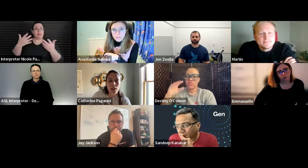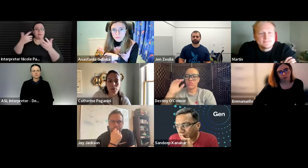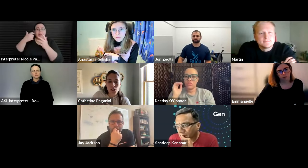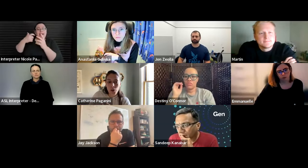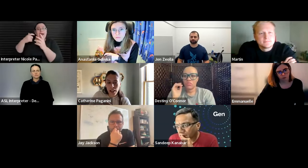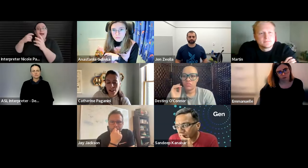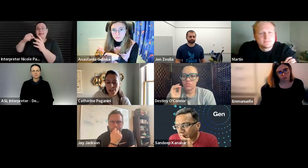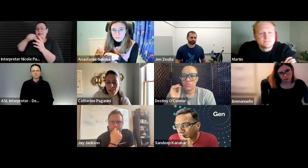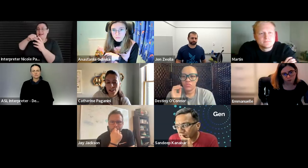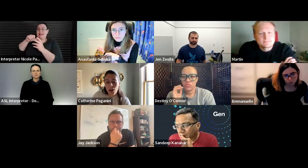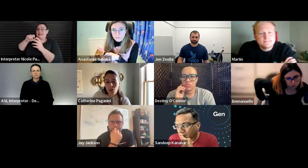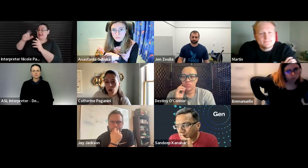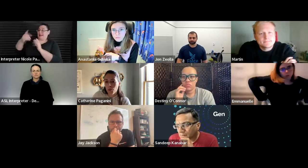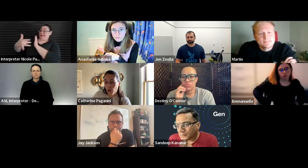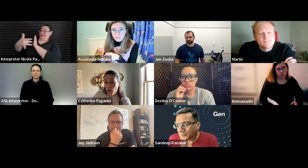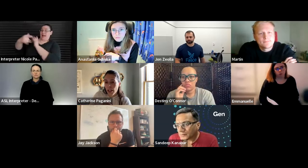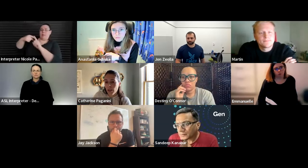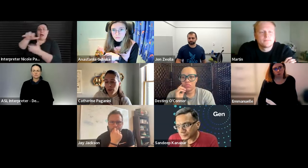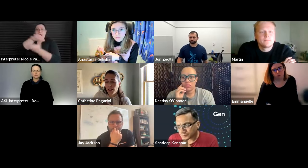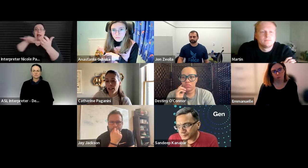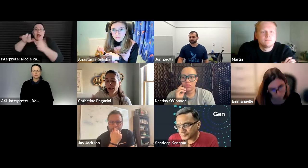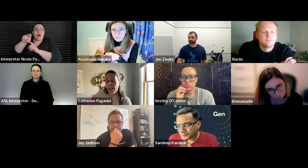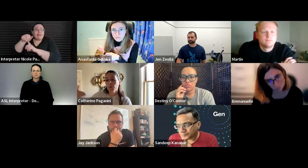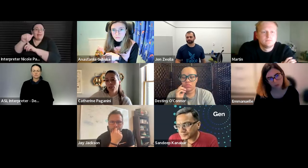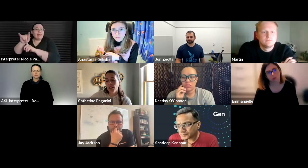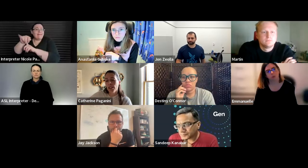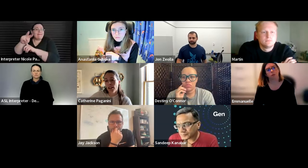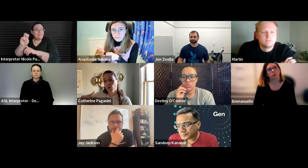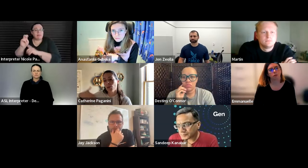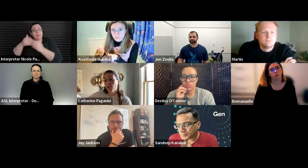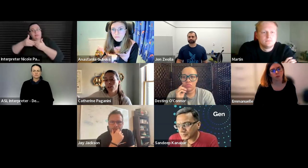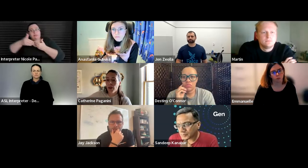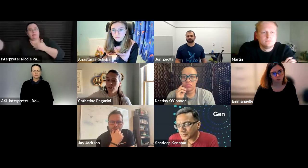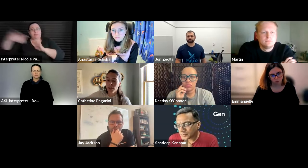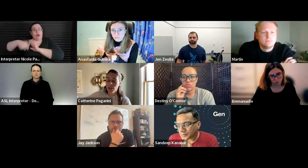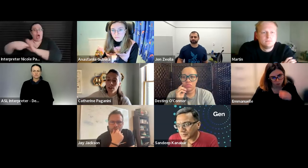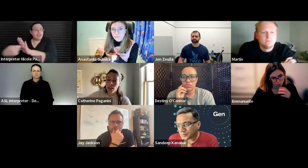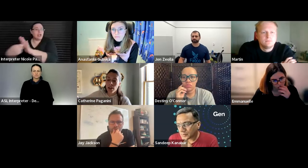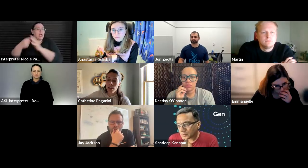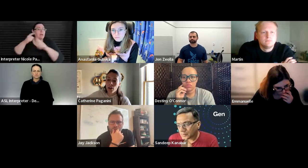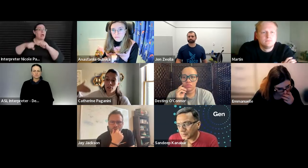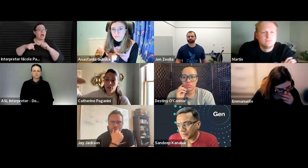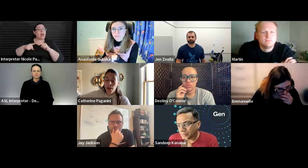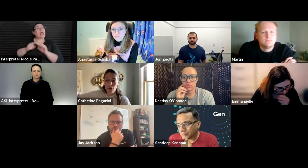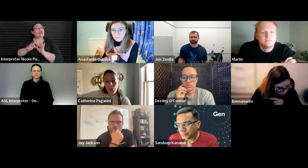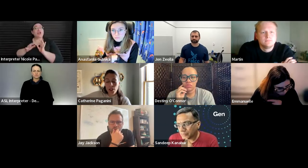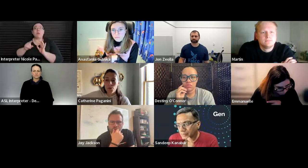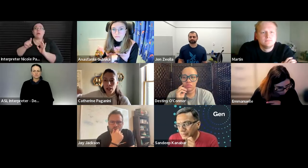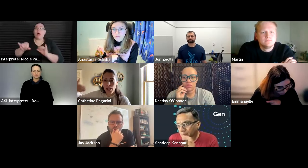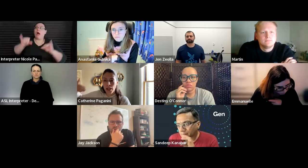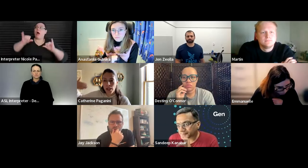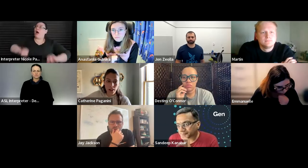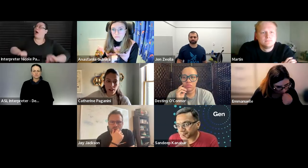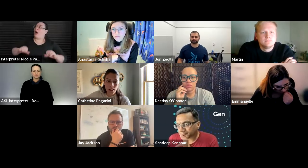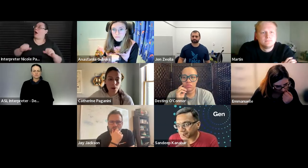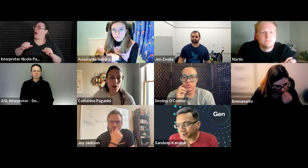native um so again it's a long-term project but i think like as people see it and as interpreters see the benefits uh of kind of